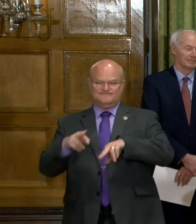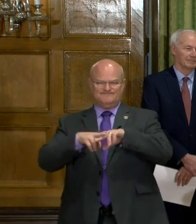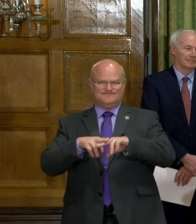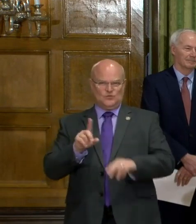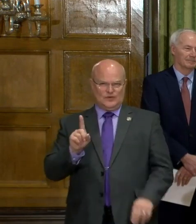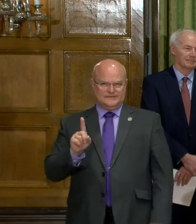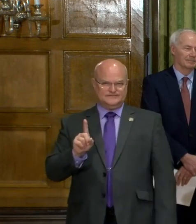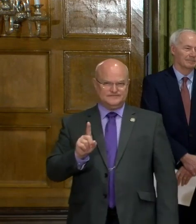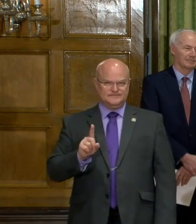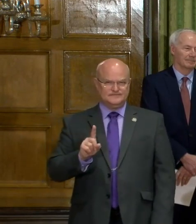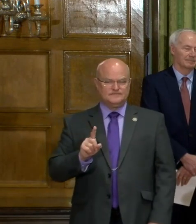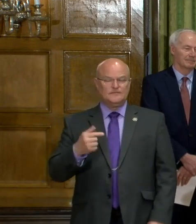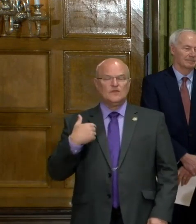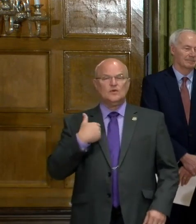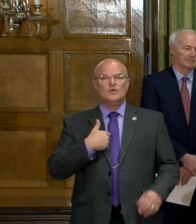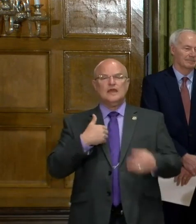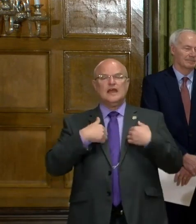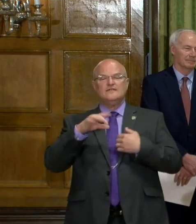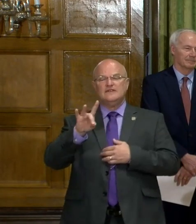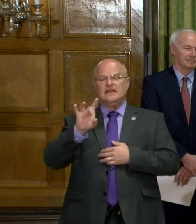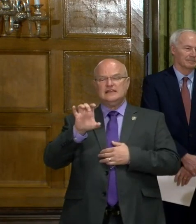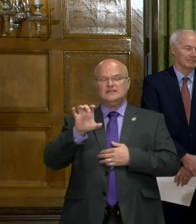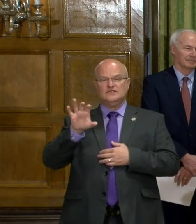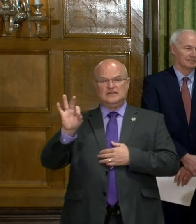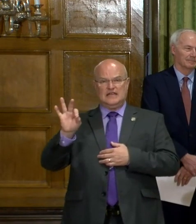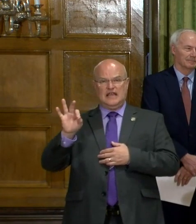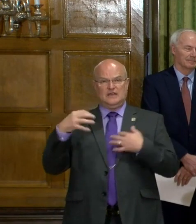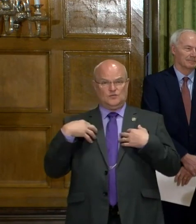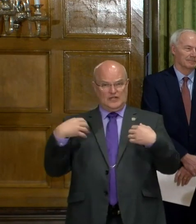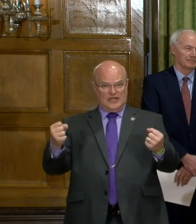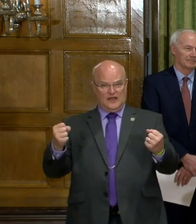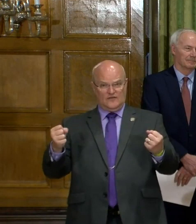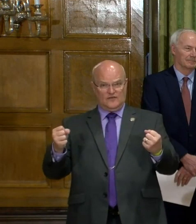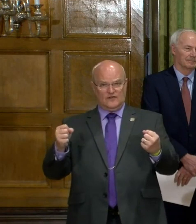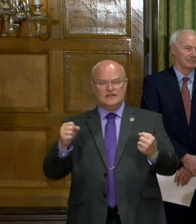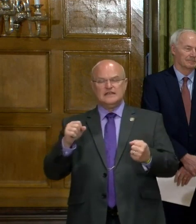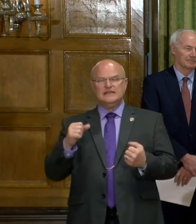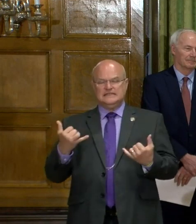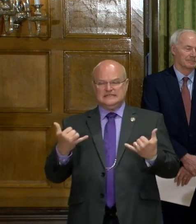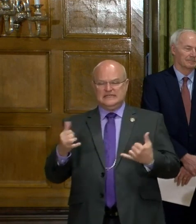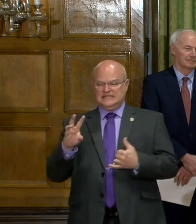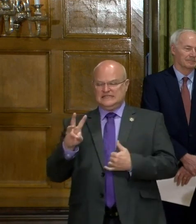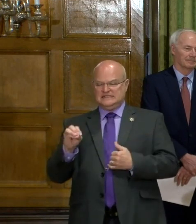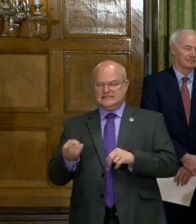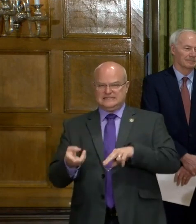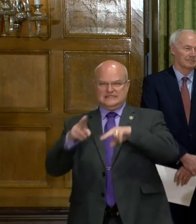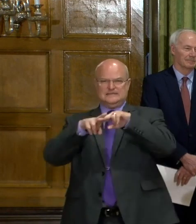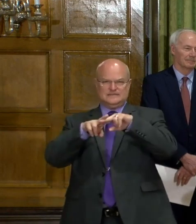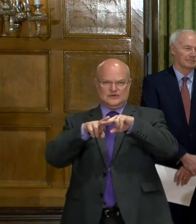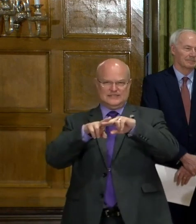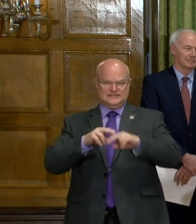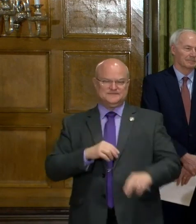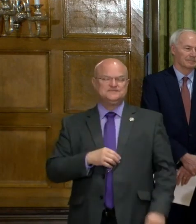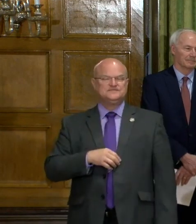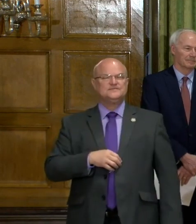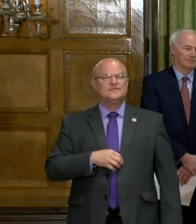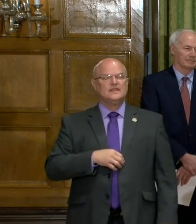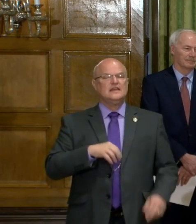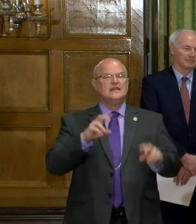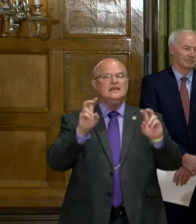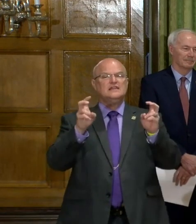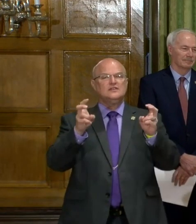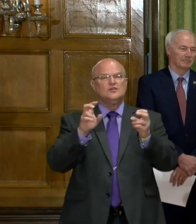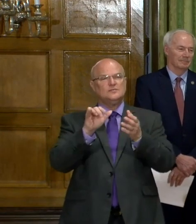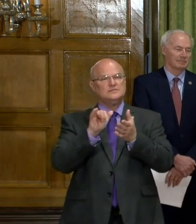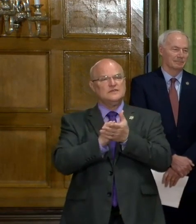more than yesterday. And we have 809 recovered. That's 60 more than we had yesterday. In